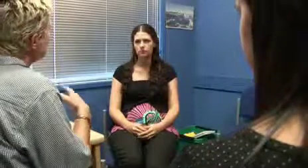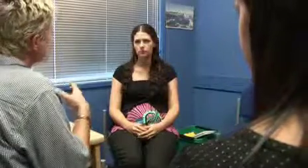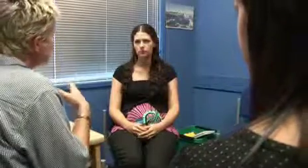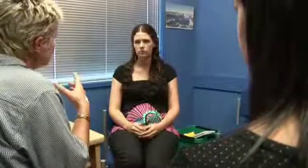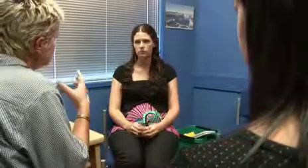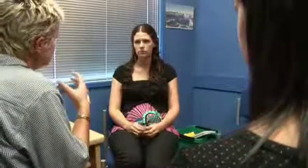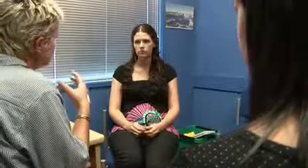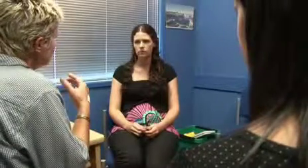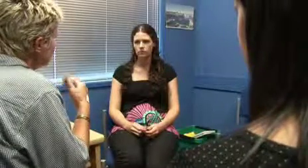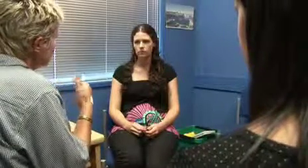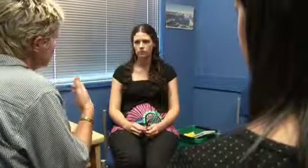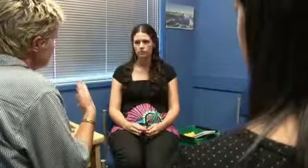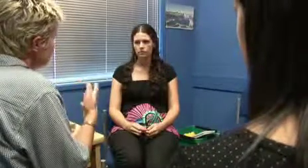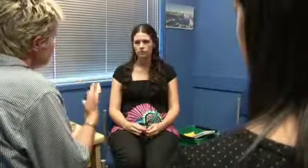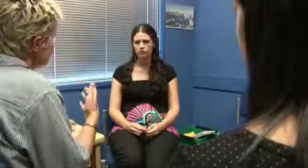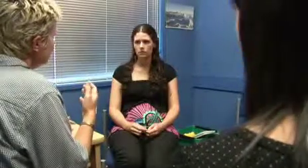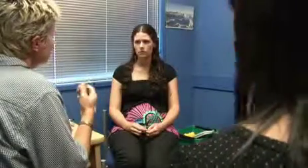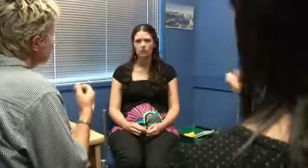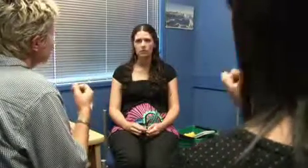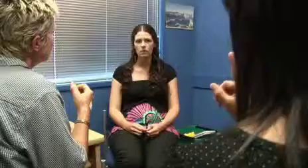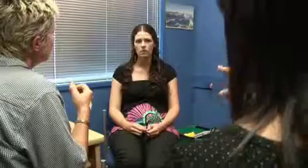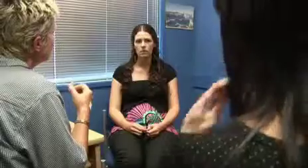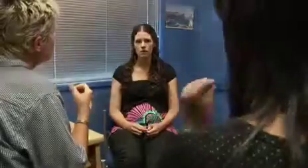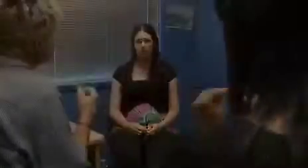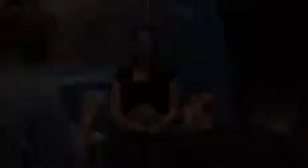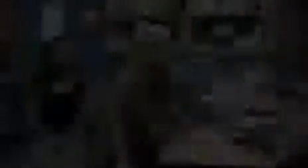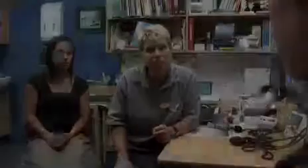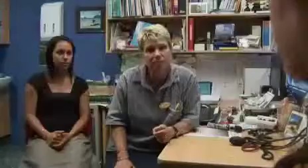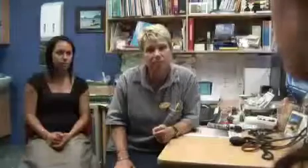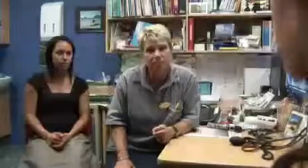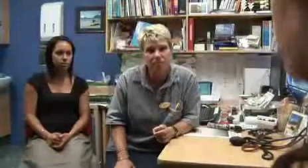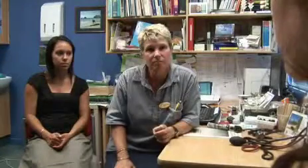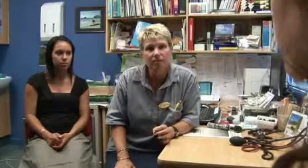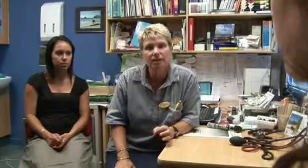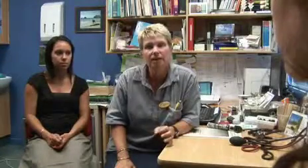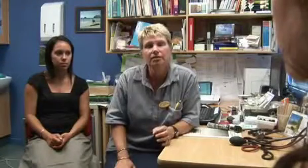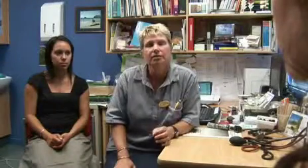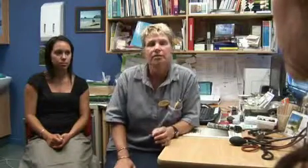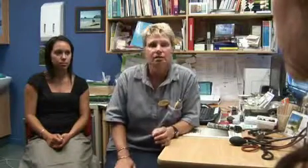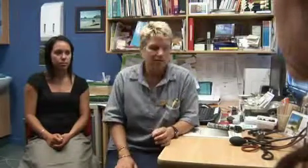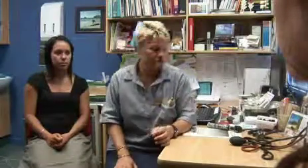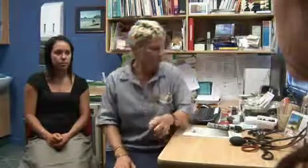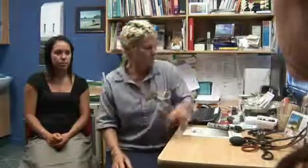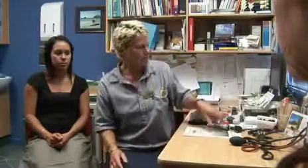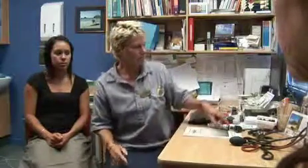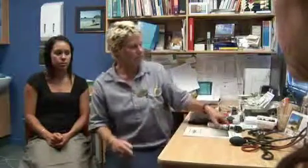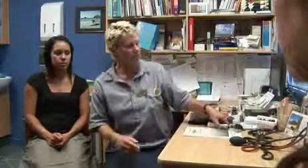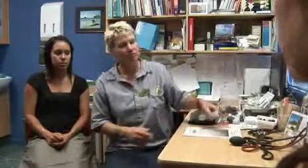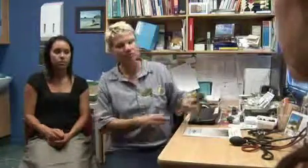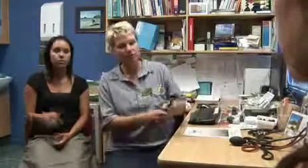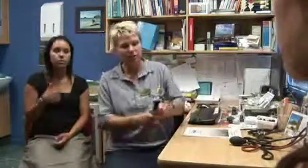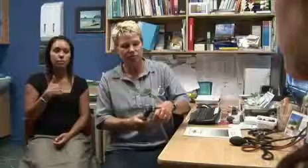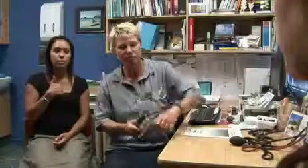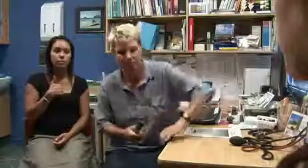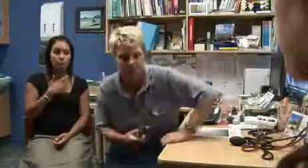So what symptoms have you been noticing? Okay. So I'll